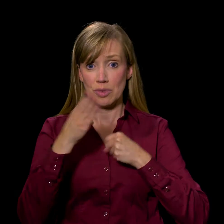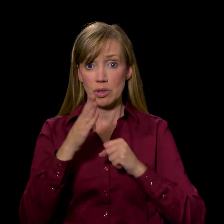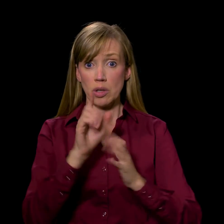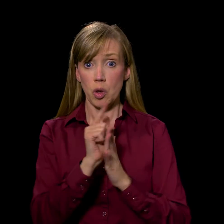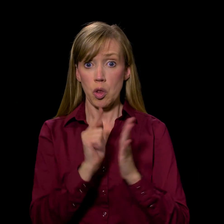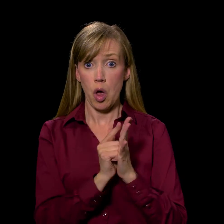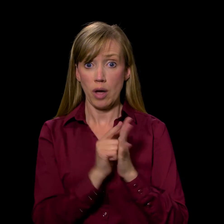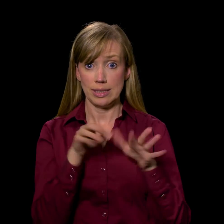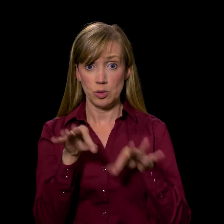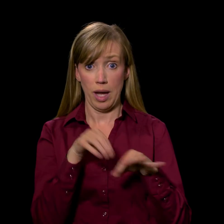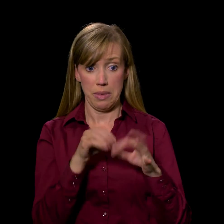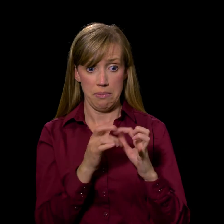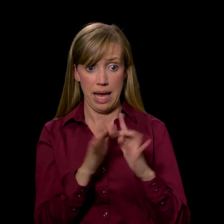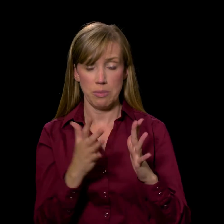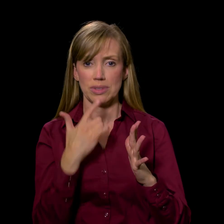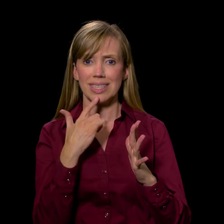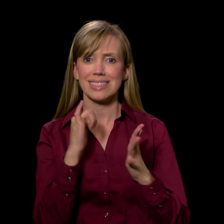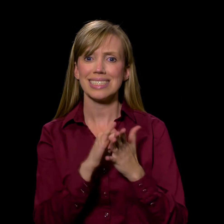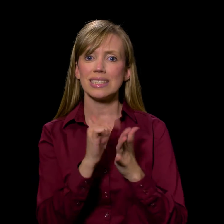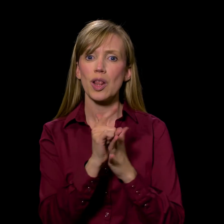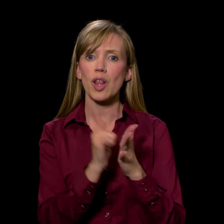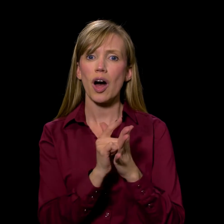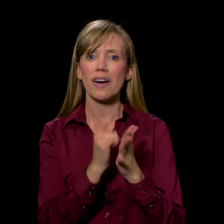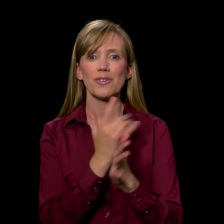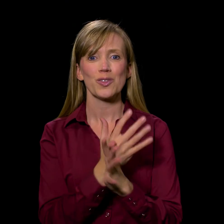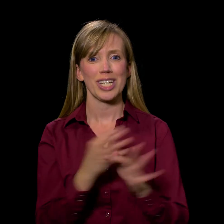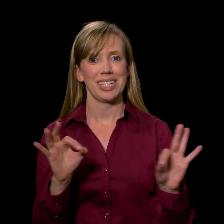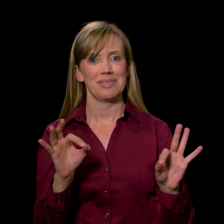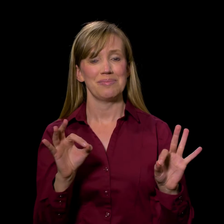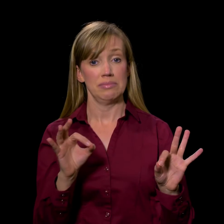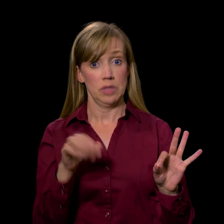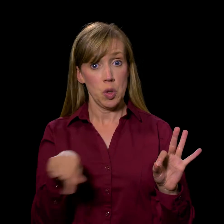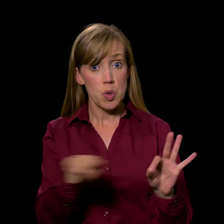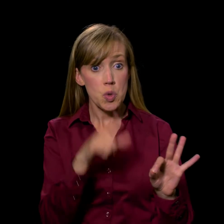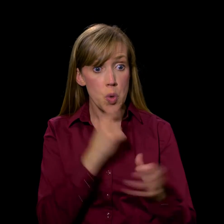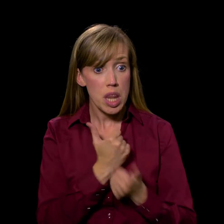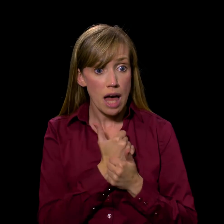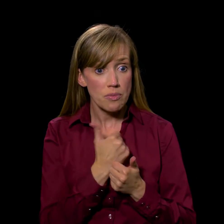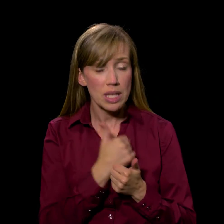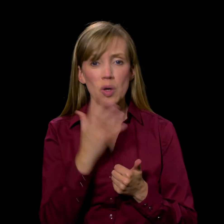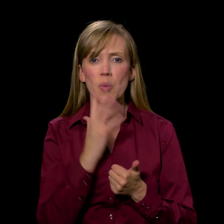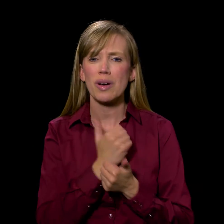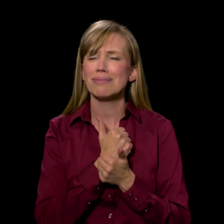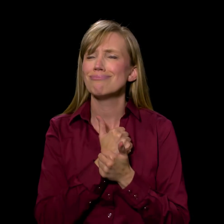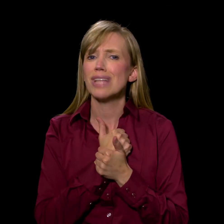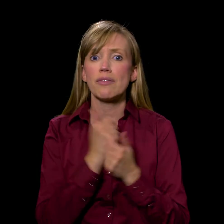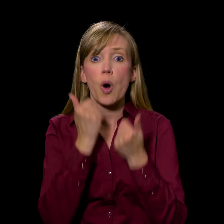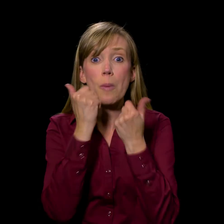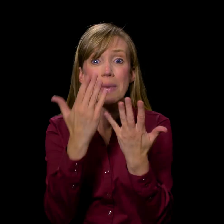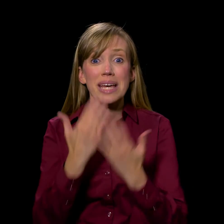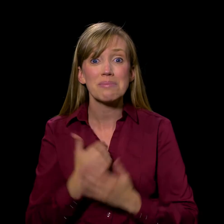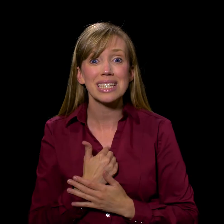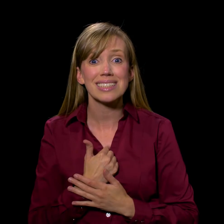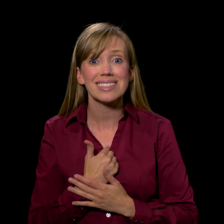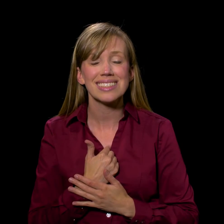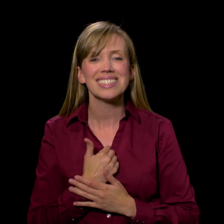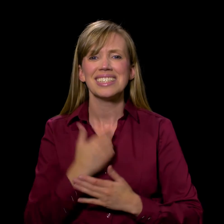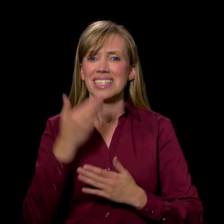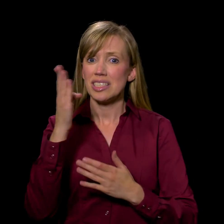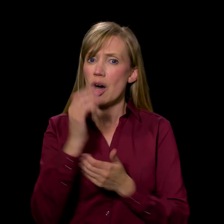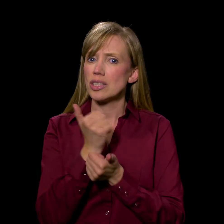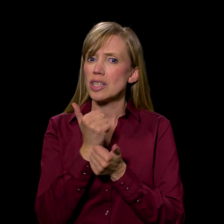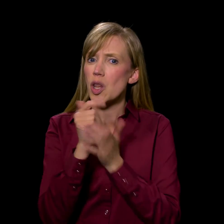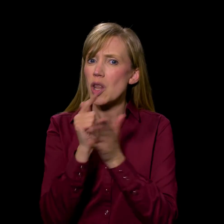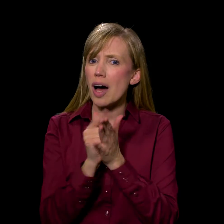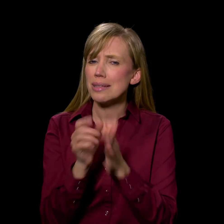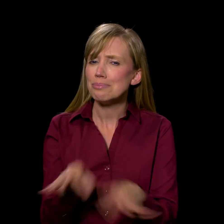law is described in the Bible as a law of freedom. Jesus says that those who love him would lovingly obey him. Many things are important to you. God's law